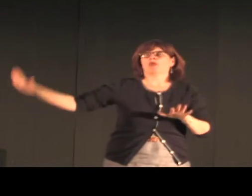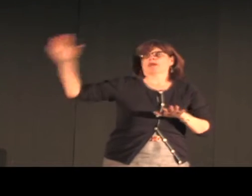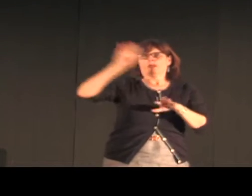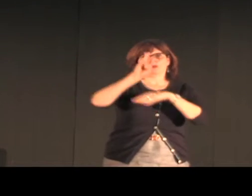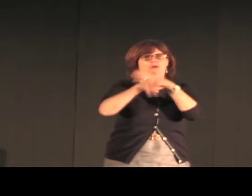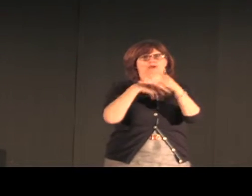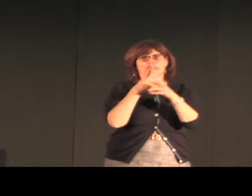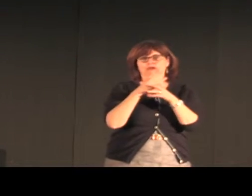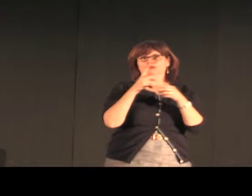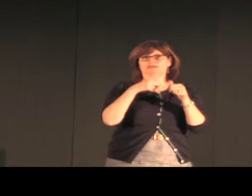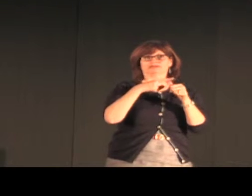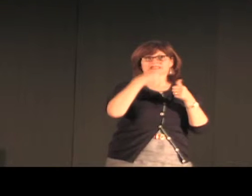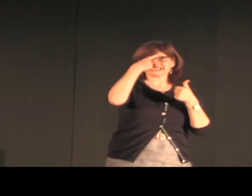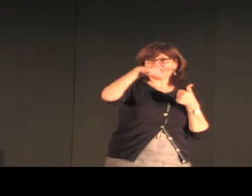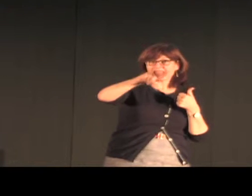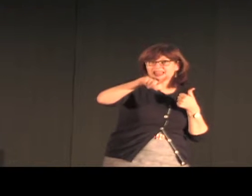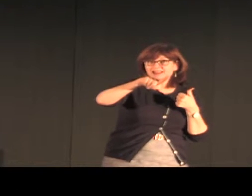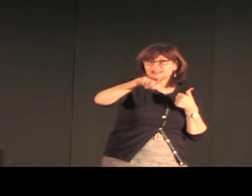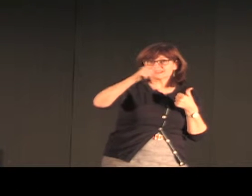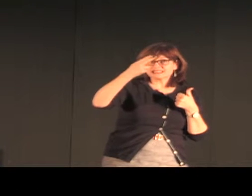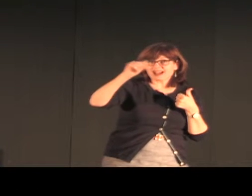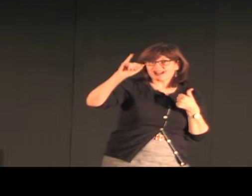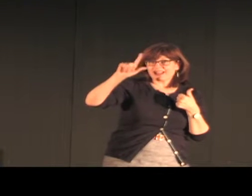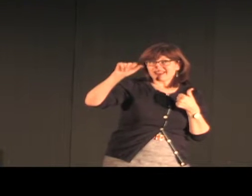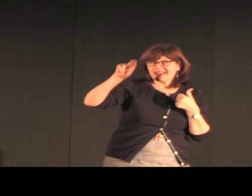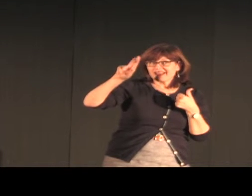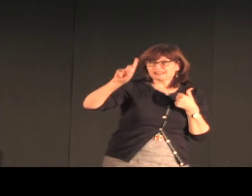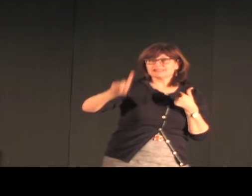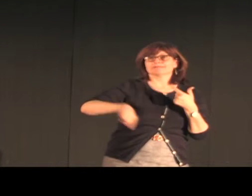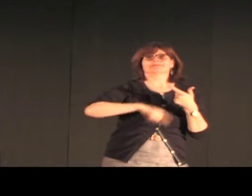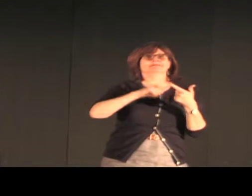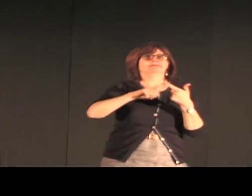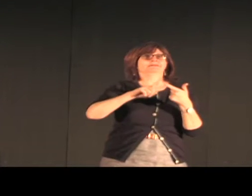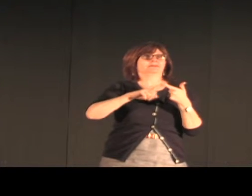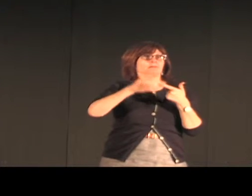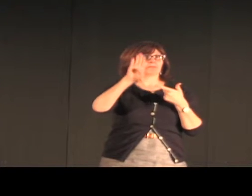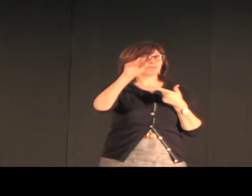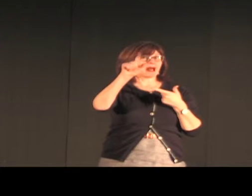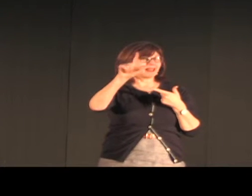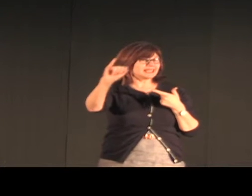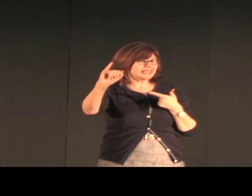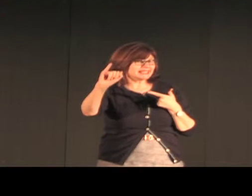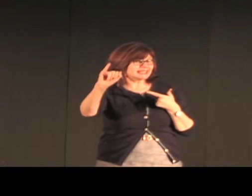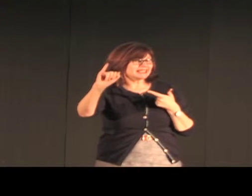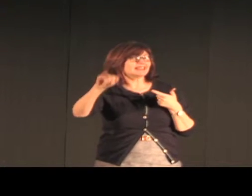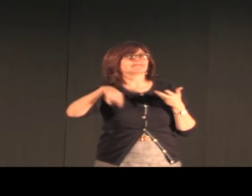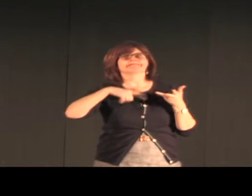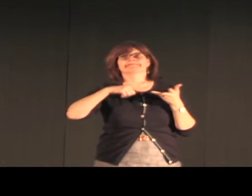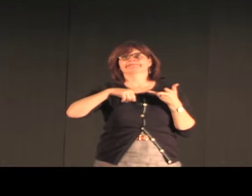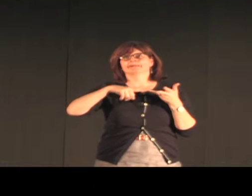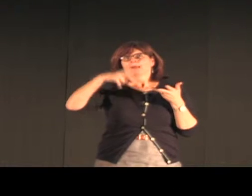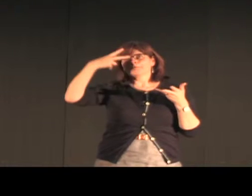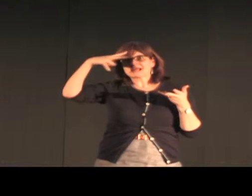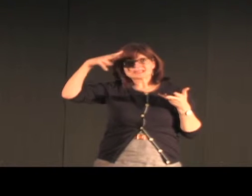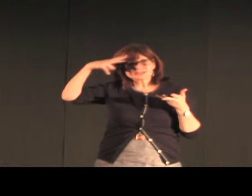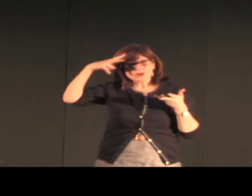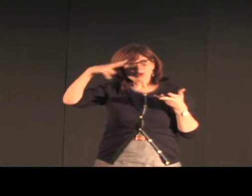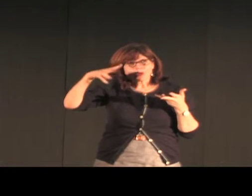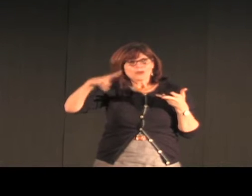And it's interesting that today people are finding more of these village sign languages. One in Thailand, one in